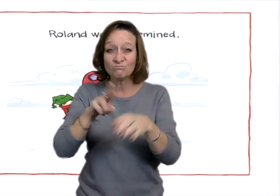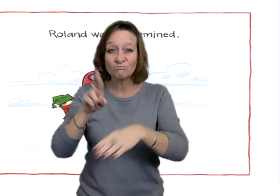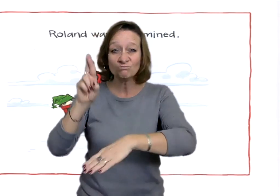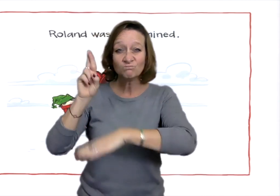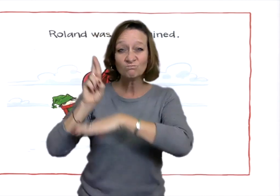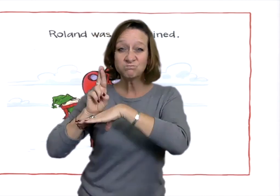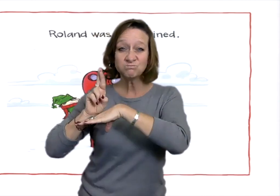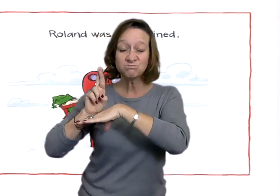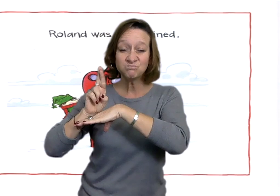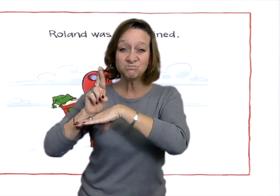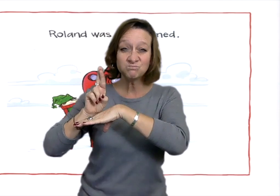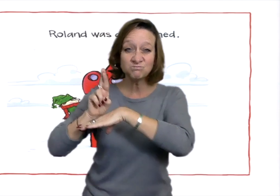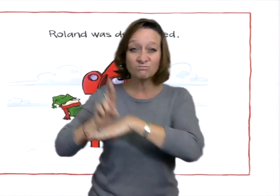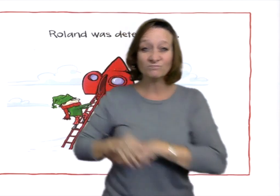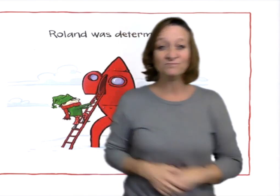into a rocket.